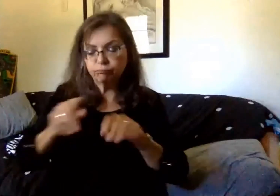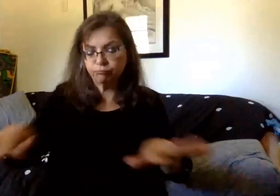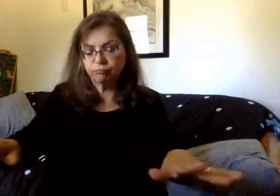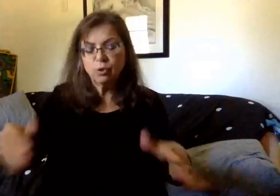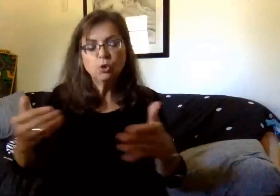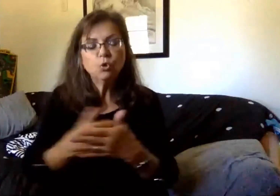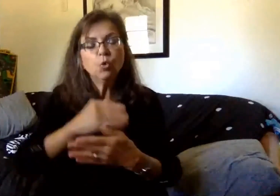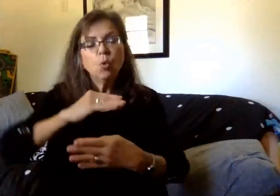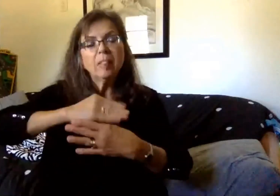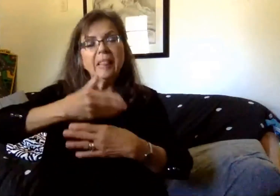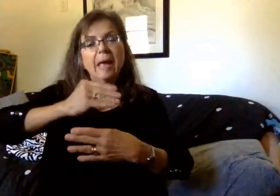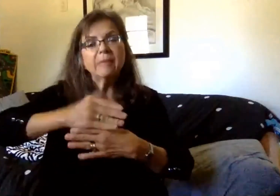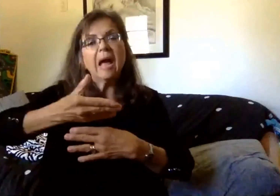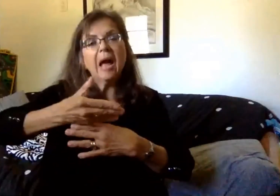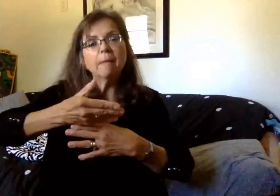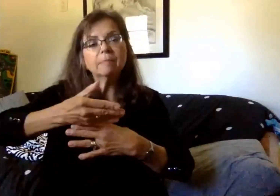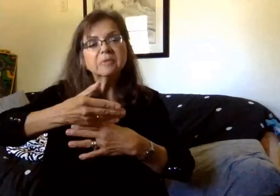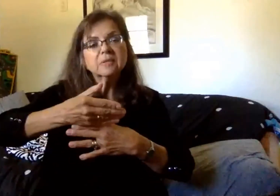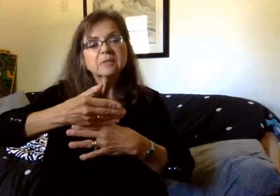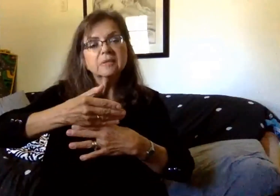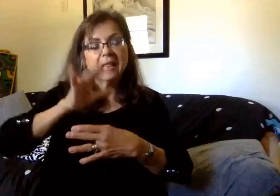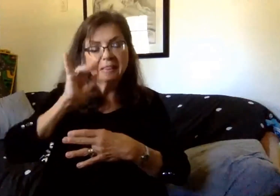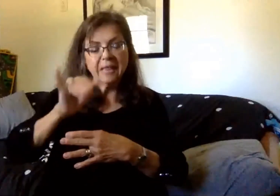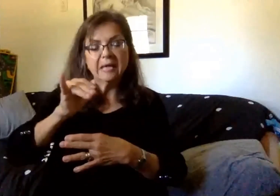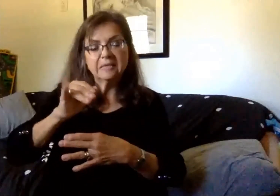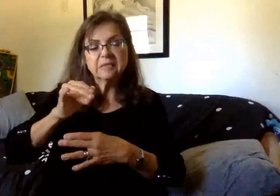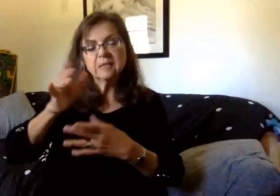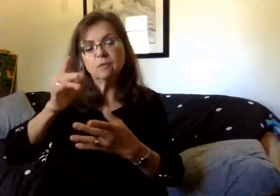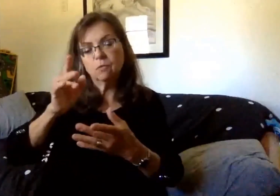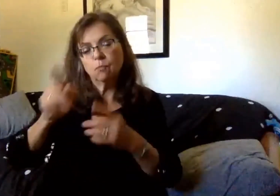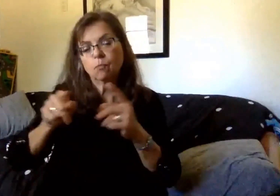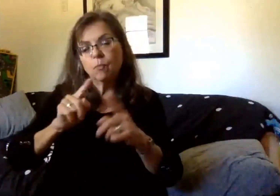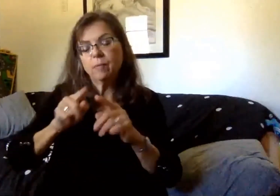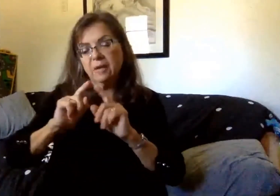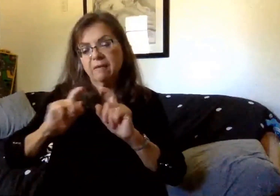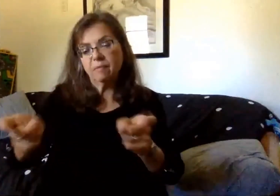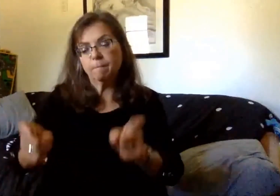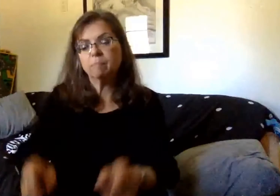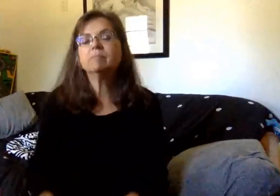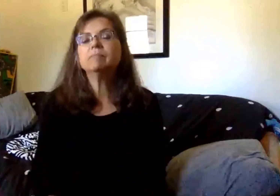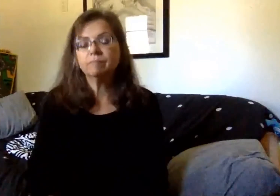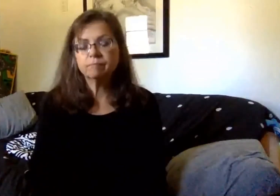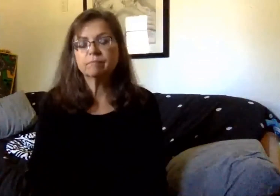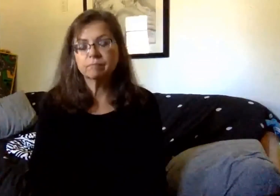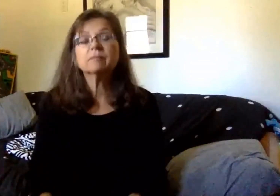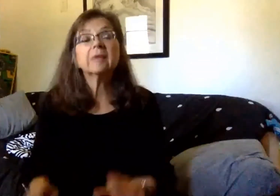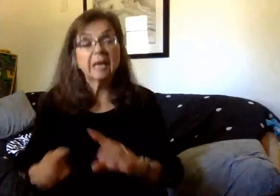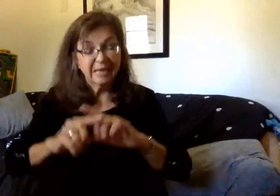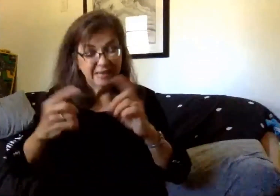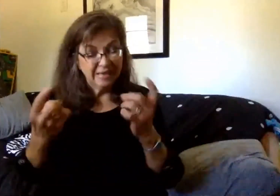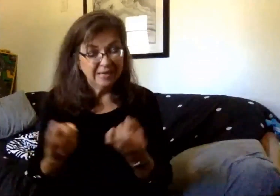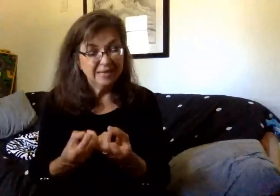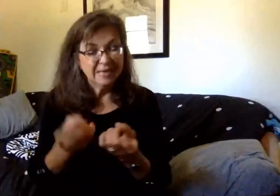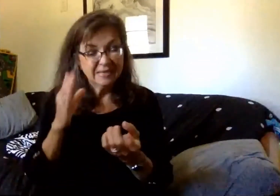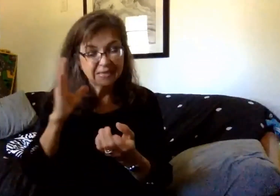Again, those are our touch points for distributing brand new devices for students. Would the district put the link to the technology